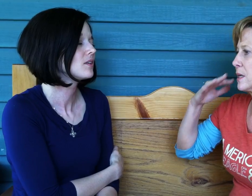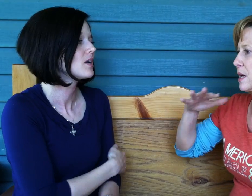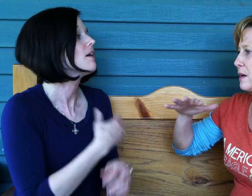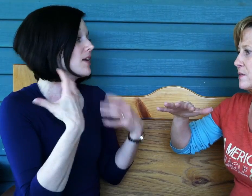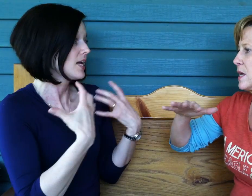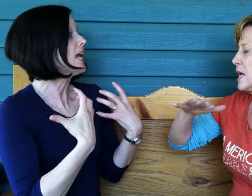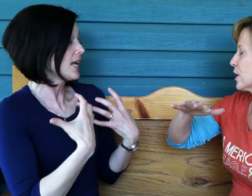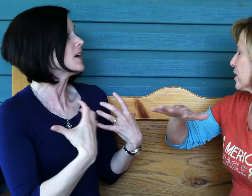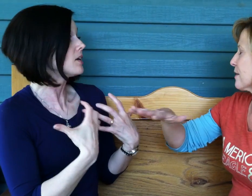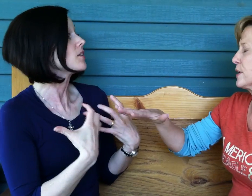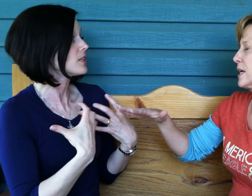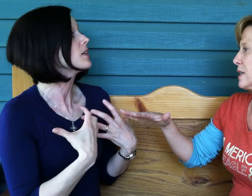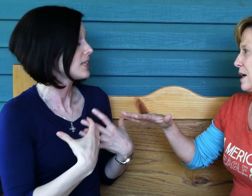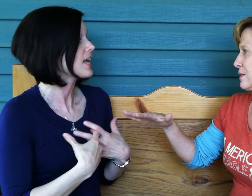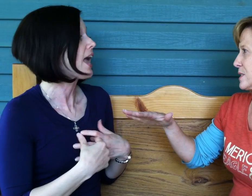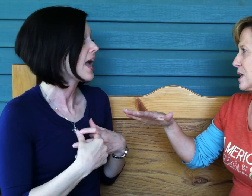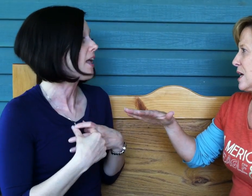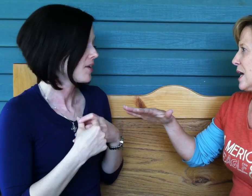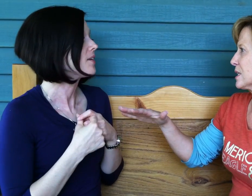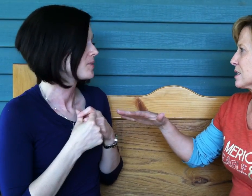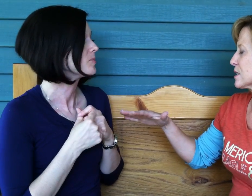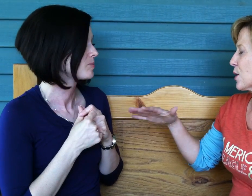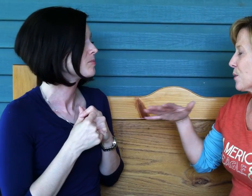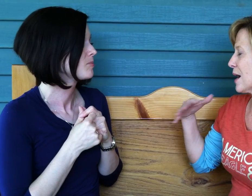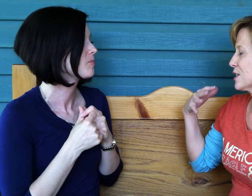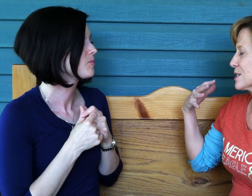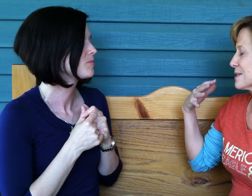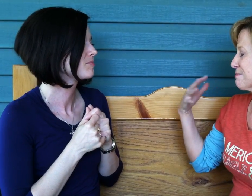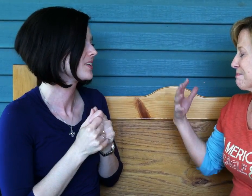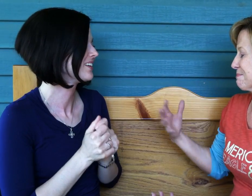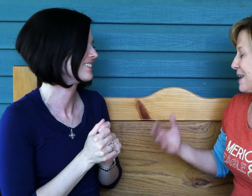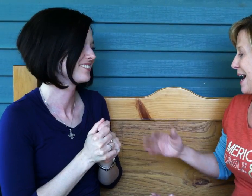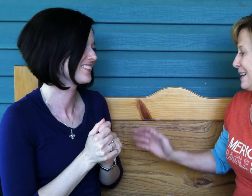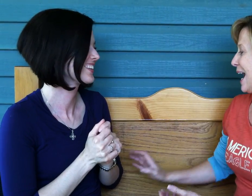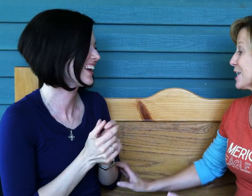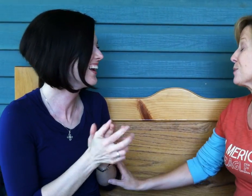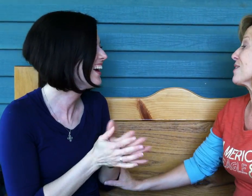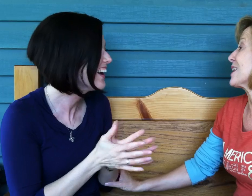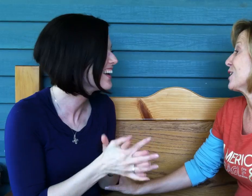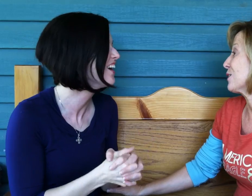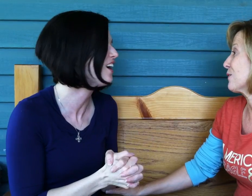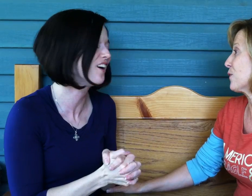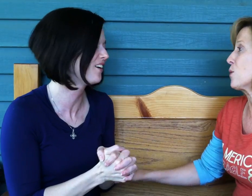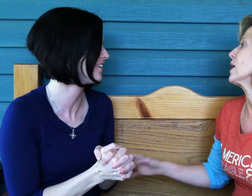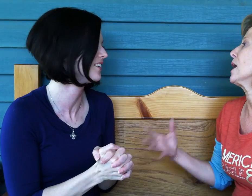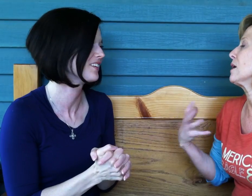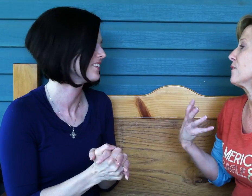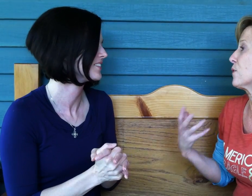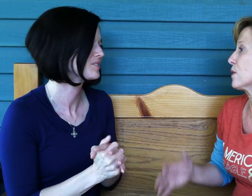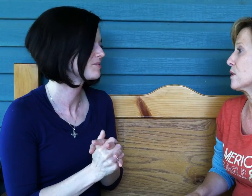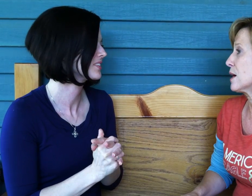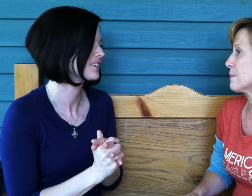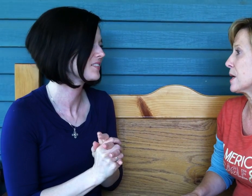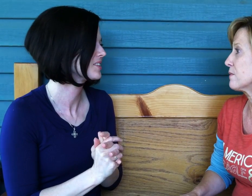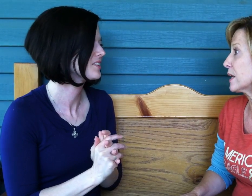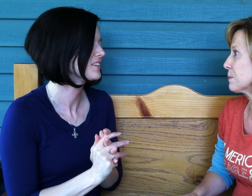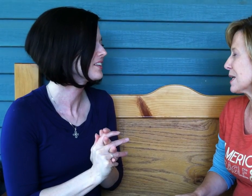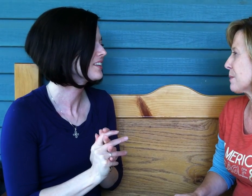alive in our everyday lives. And so I just, I just want to thank you for inviting me to